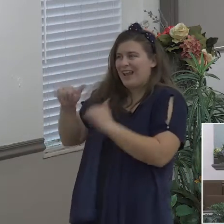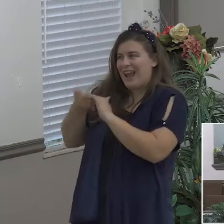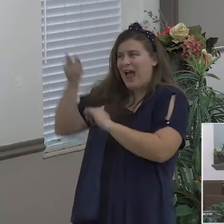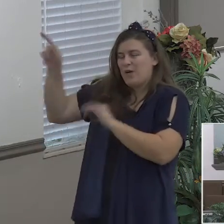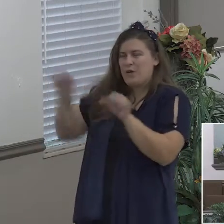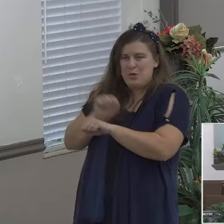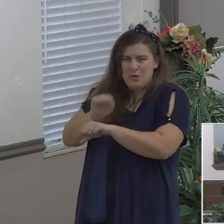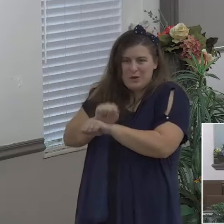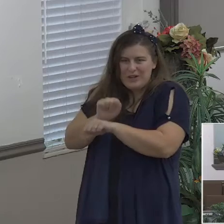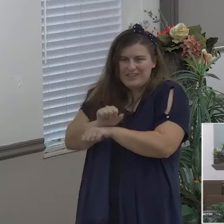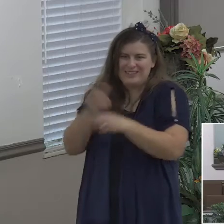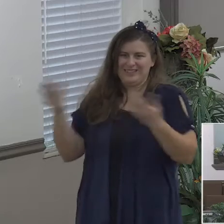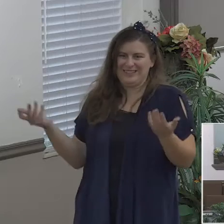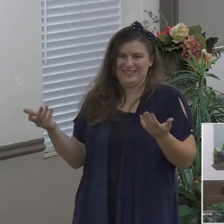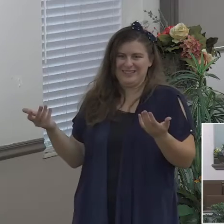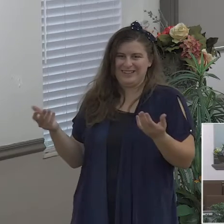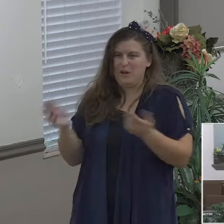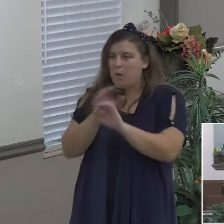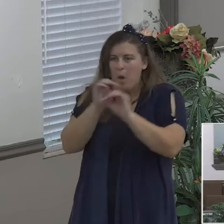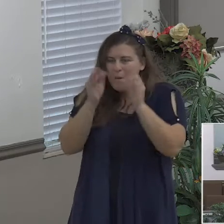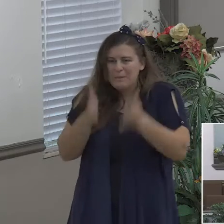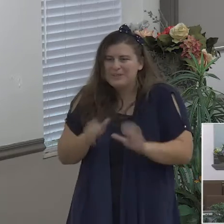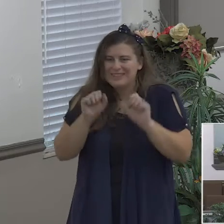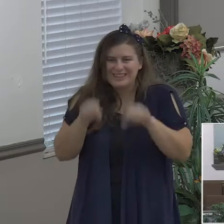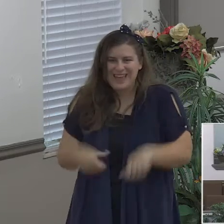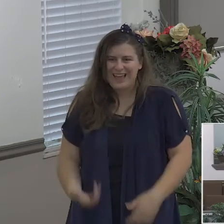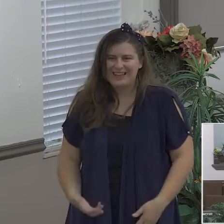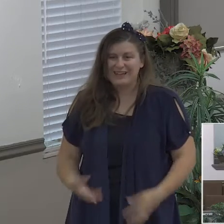because dear friend there are some things